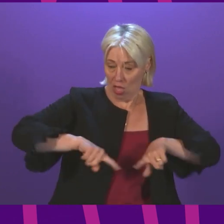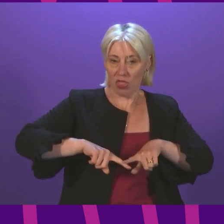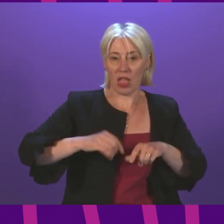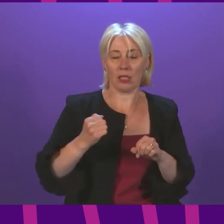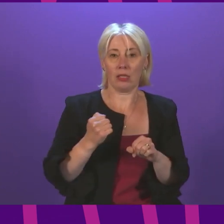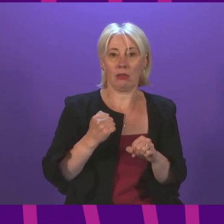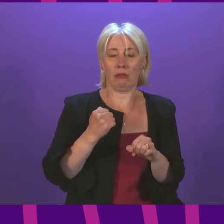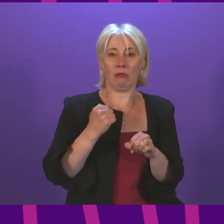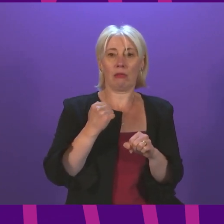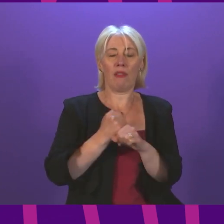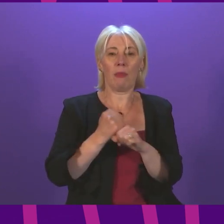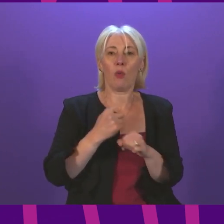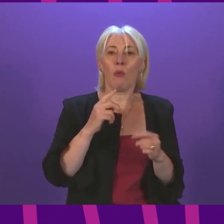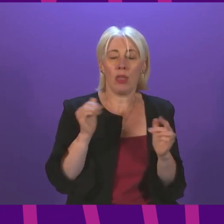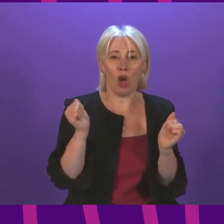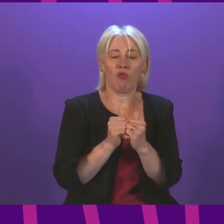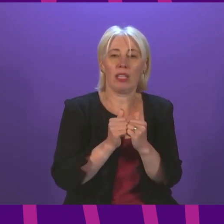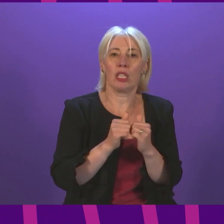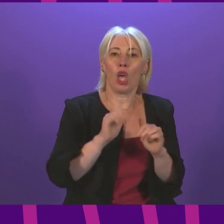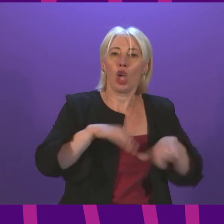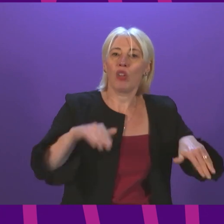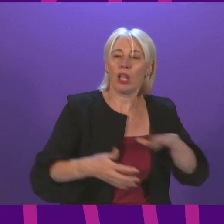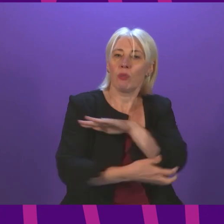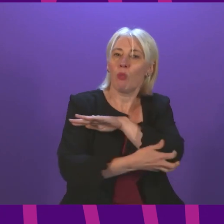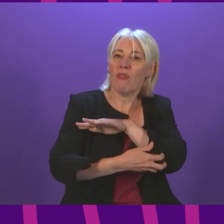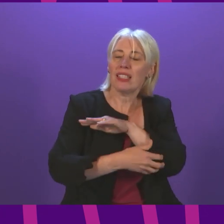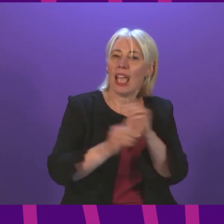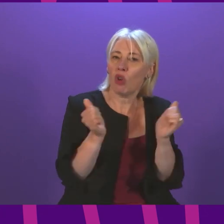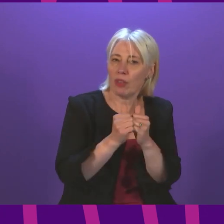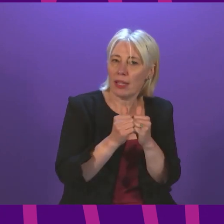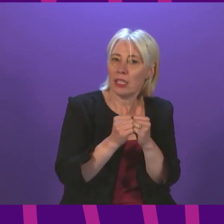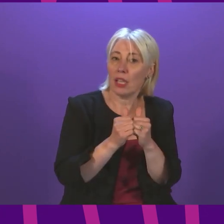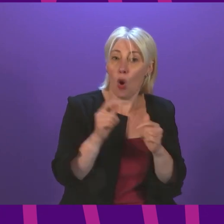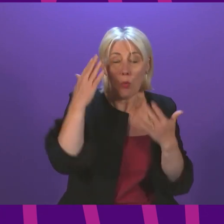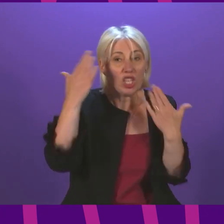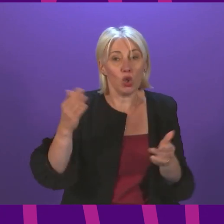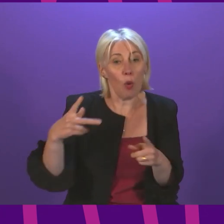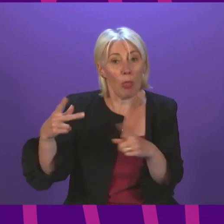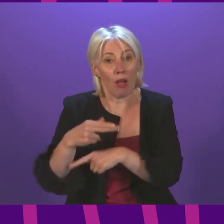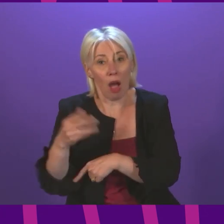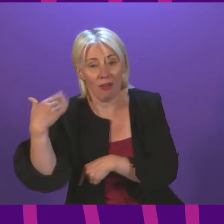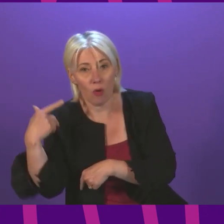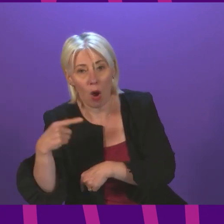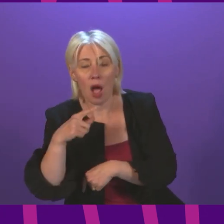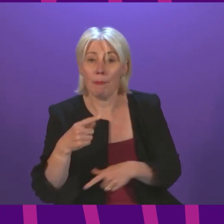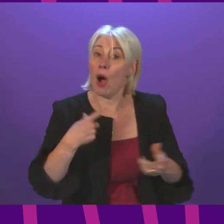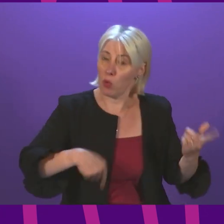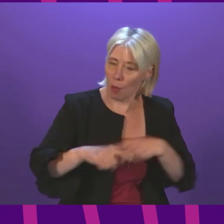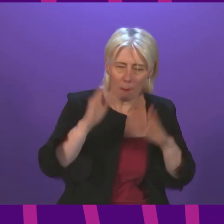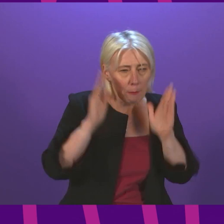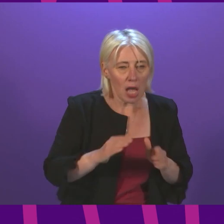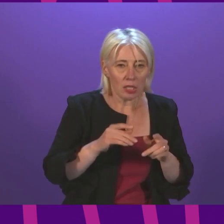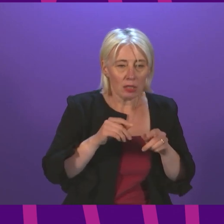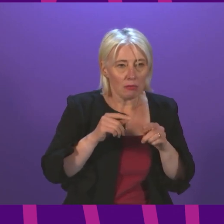set child poverty targets and we must meet them. No caveats. So while I stand alongside the Government today and